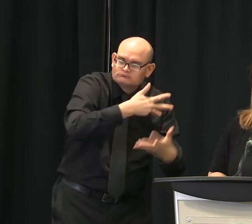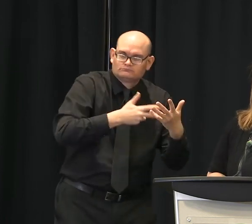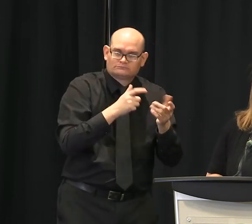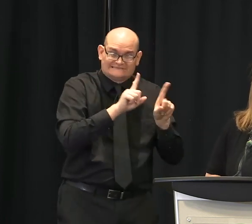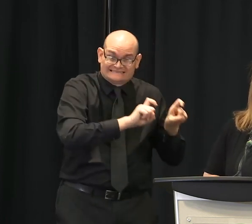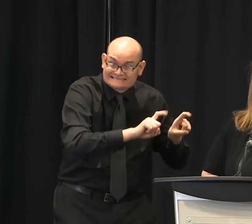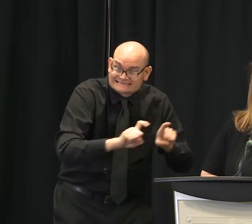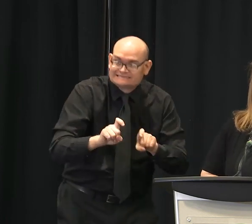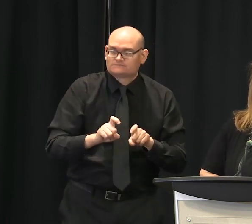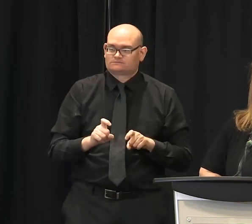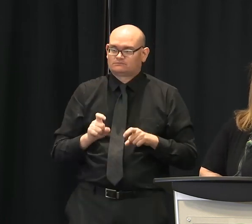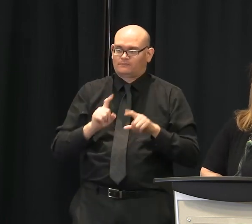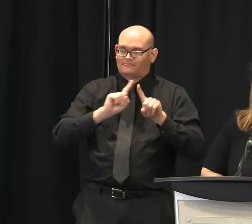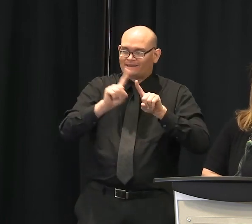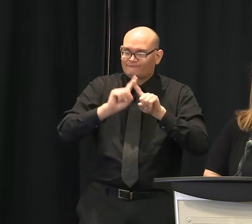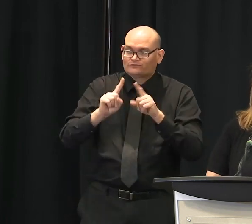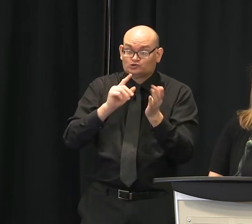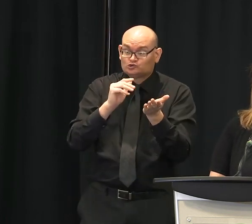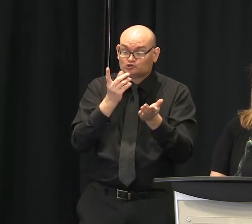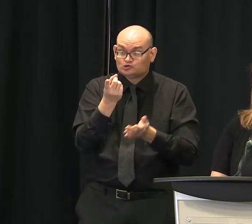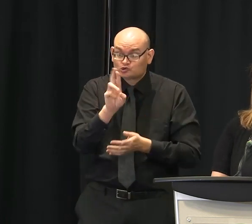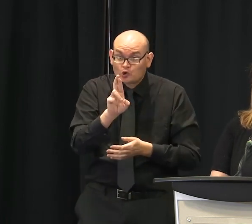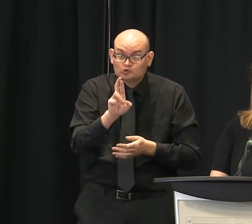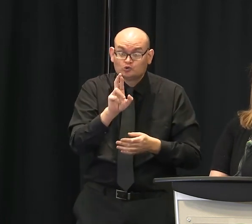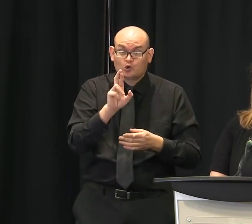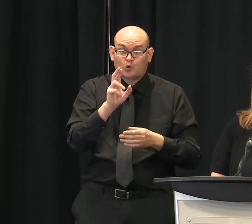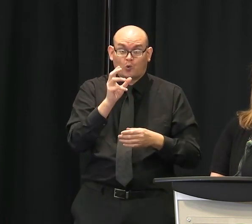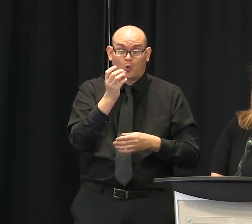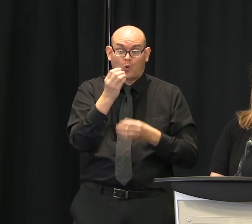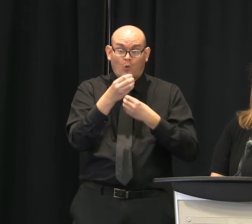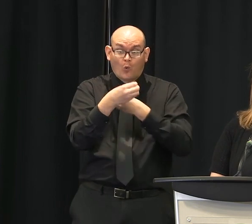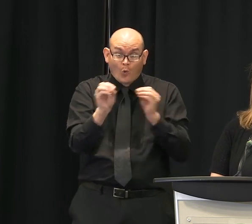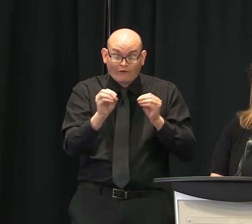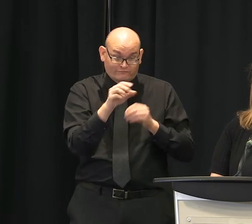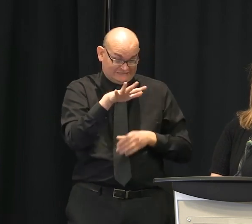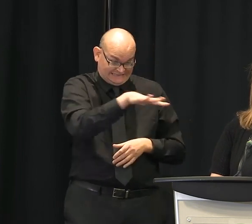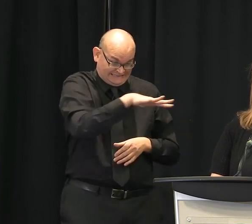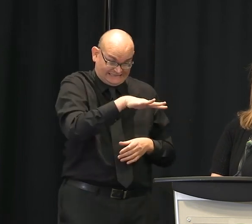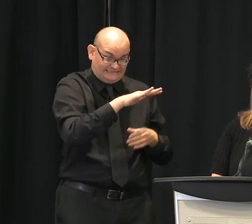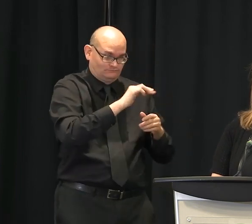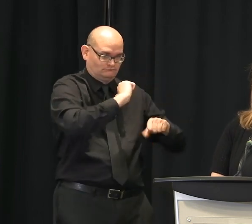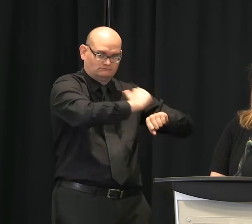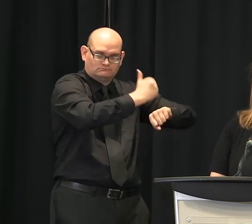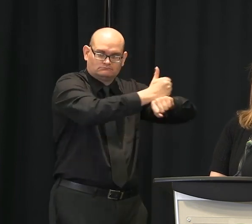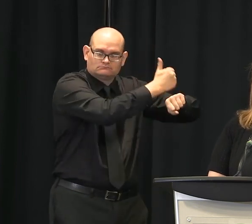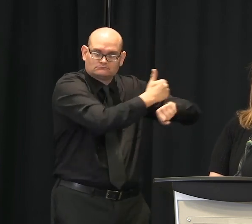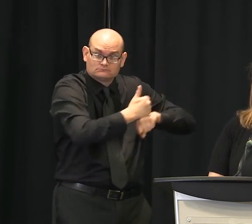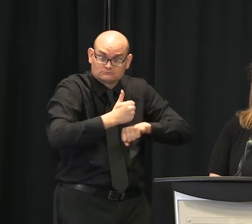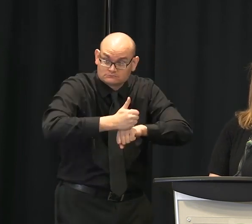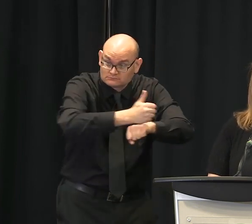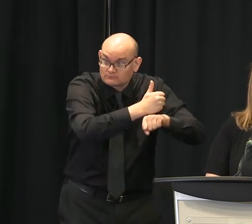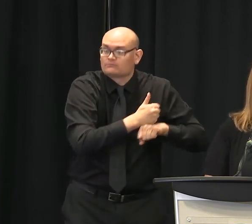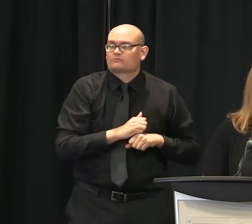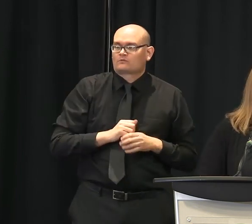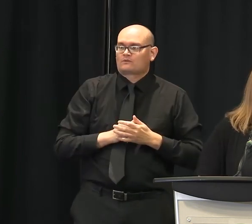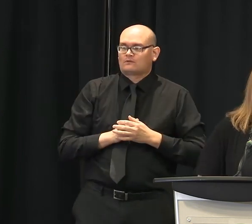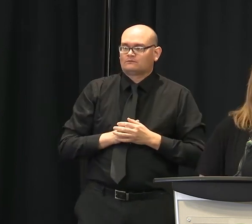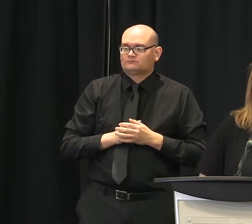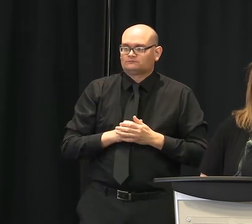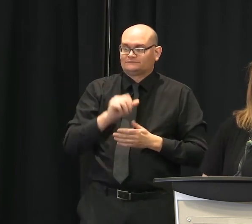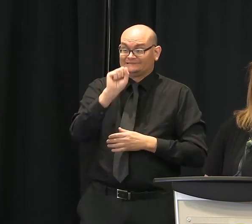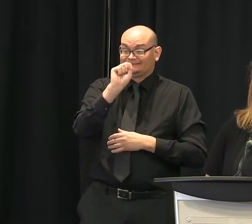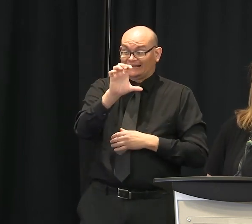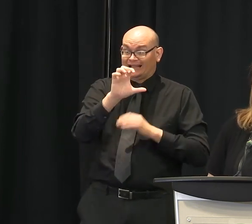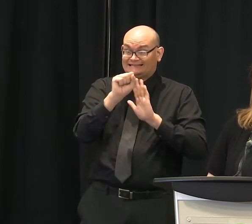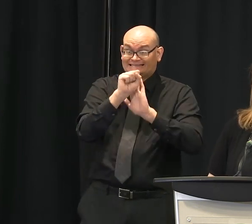We'll be partnering with the governor's office, the South Carolina legislature, the South Carolina Hospital Association, local hospitals such as we've done